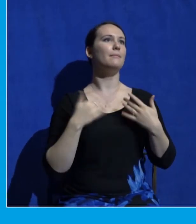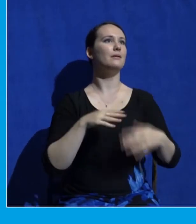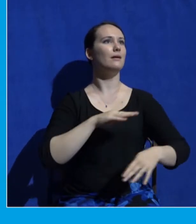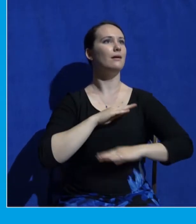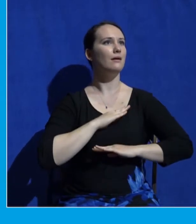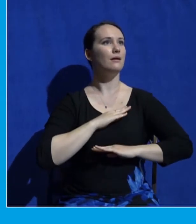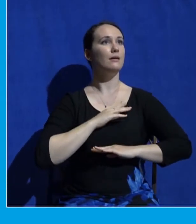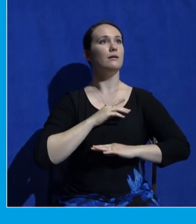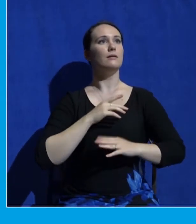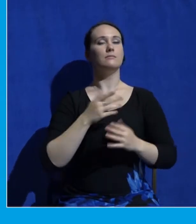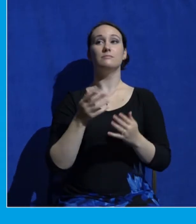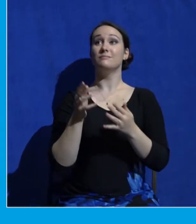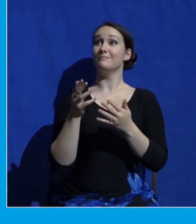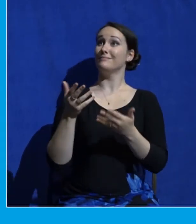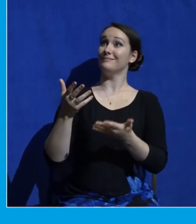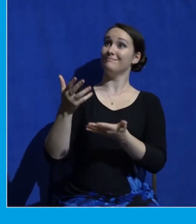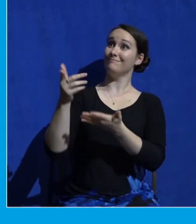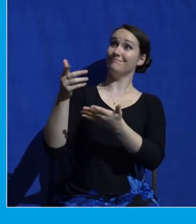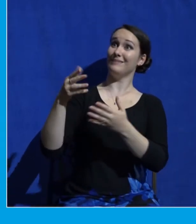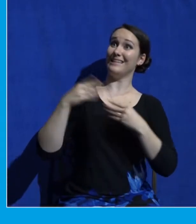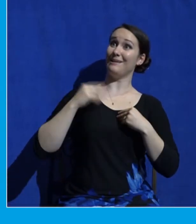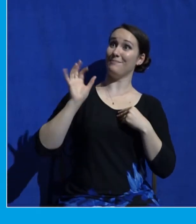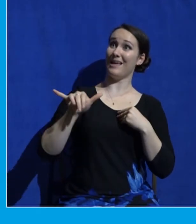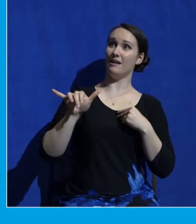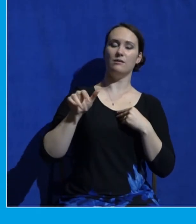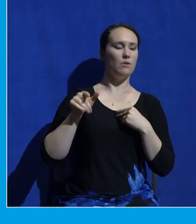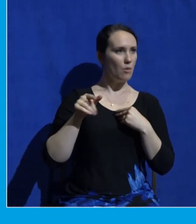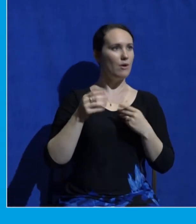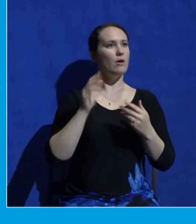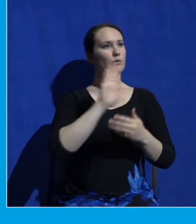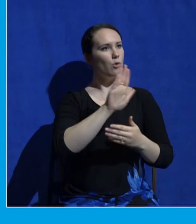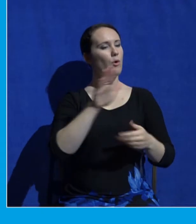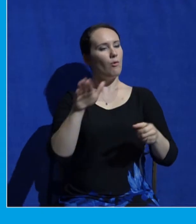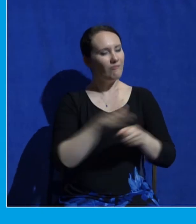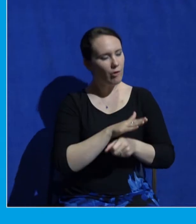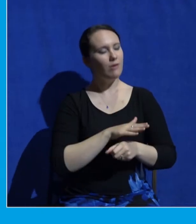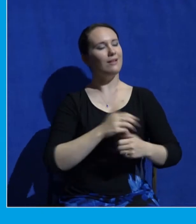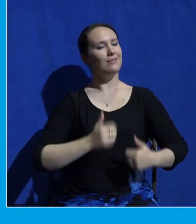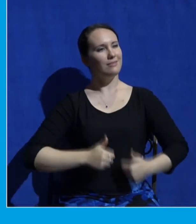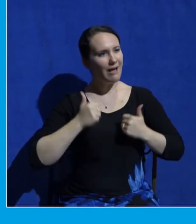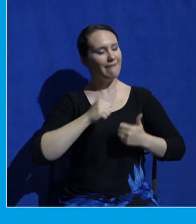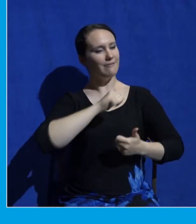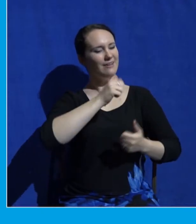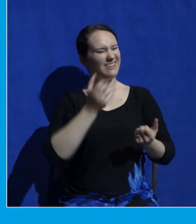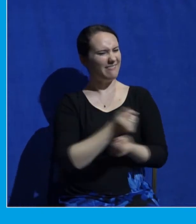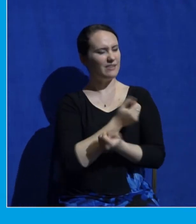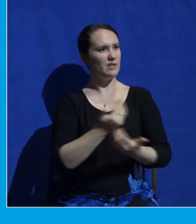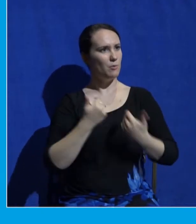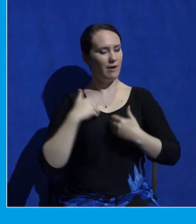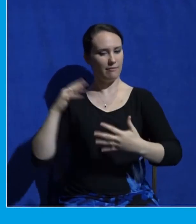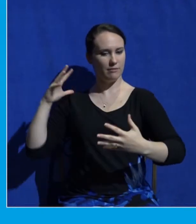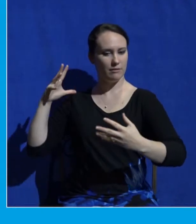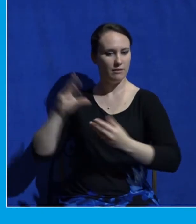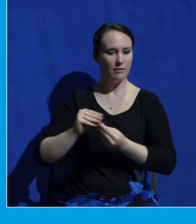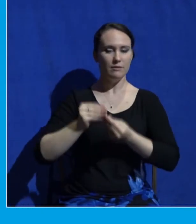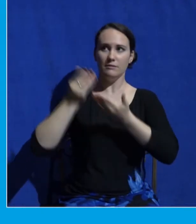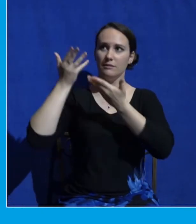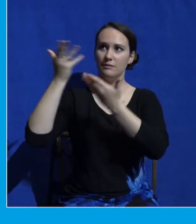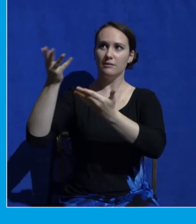every facet of your life. He is the glory of God, the radiance of the glory of